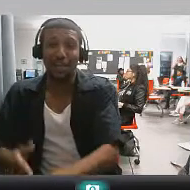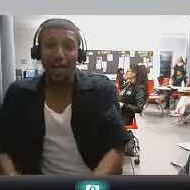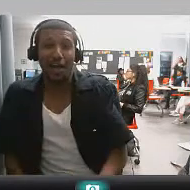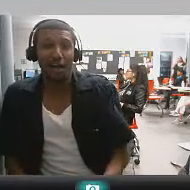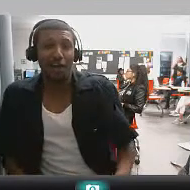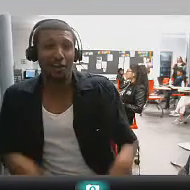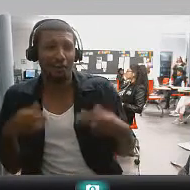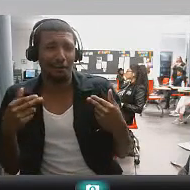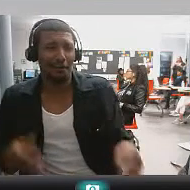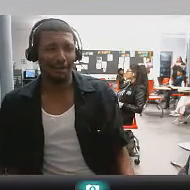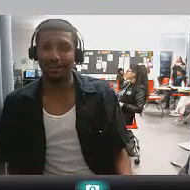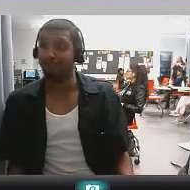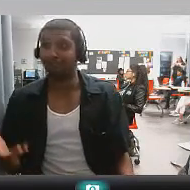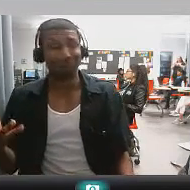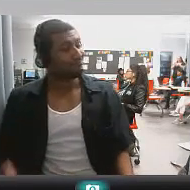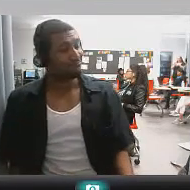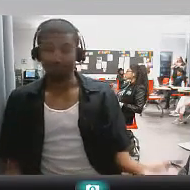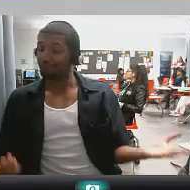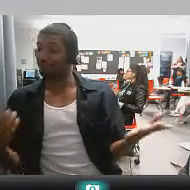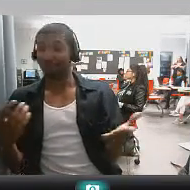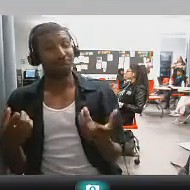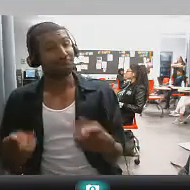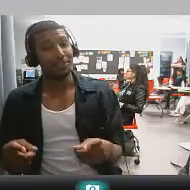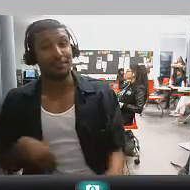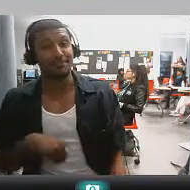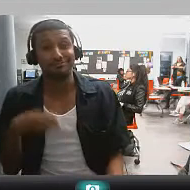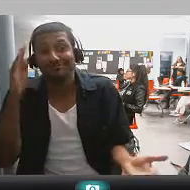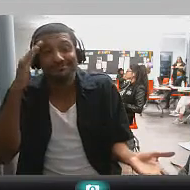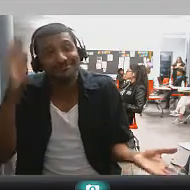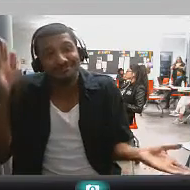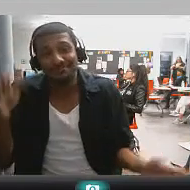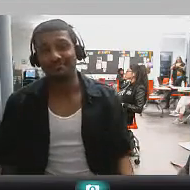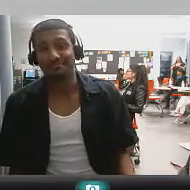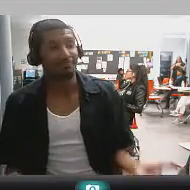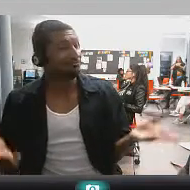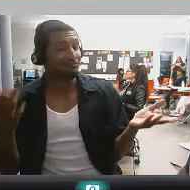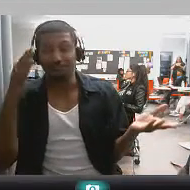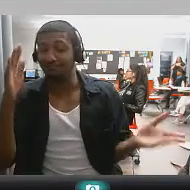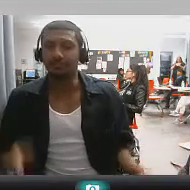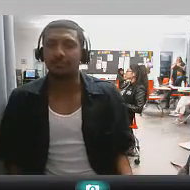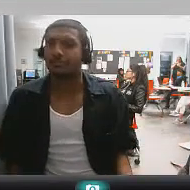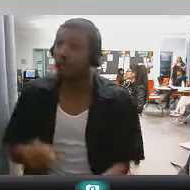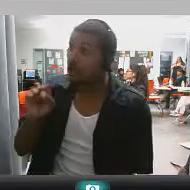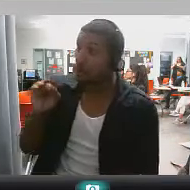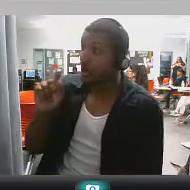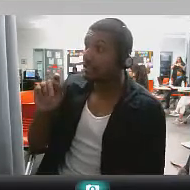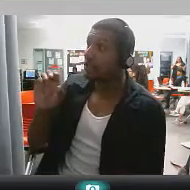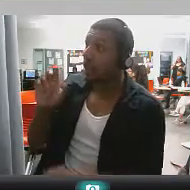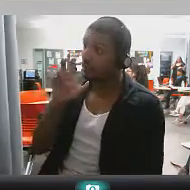Well, hey, I mean that's that's the economy you never know right you never know what about stocks? Well, I guess uh stocks they're